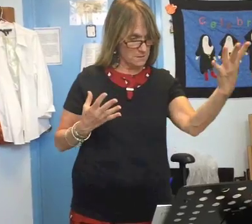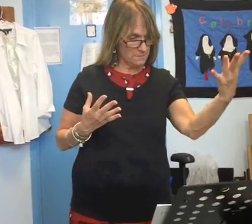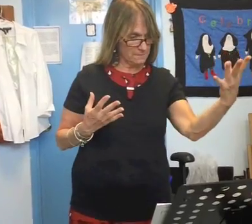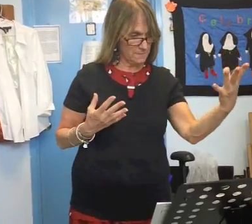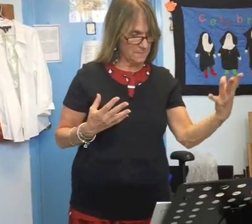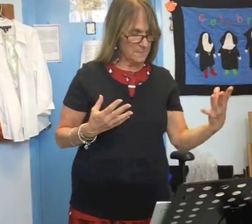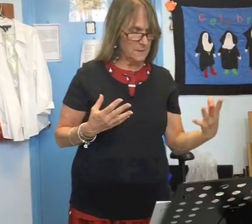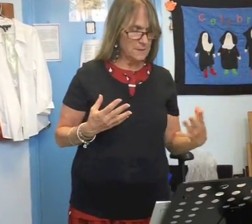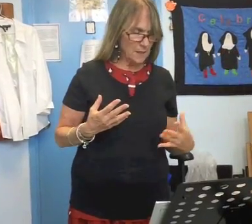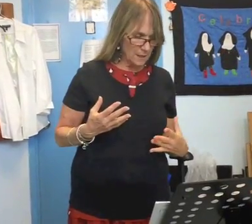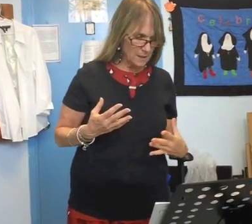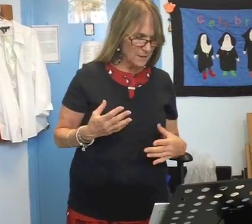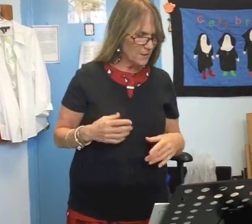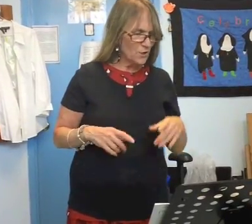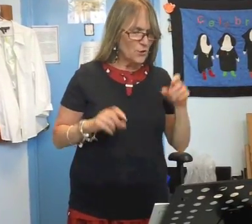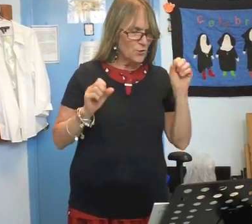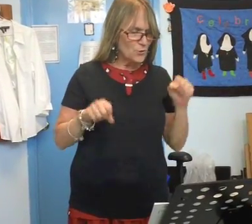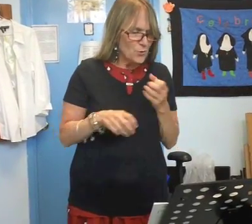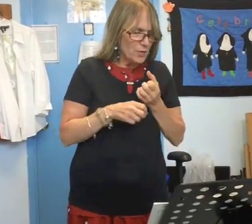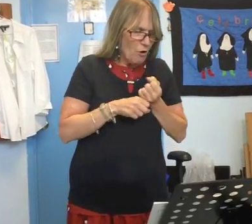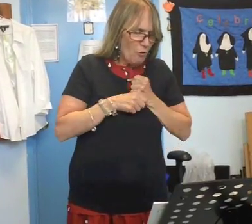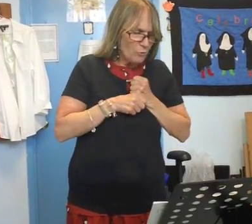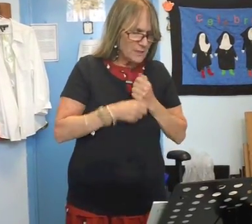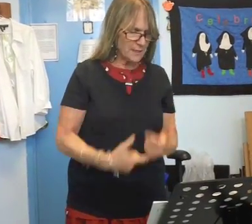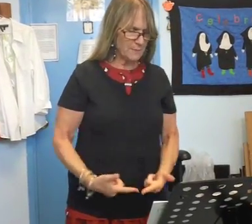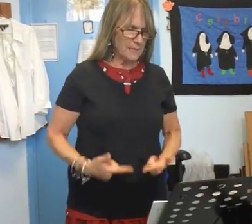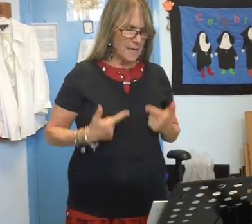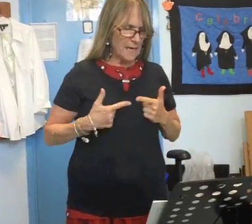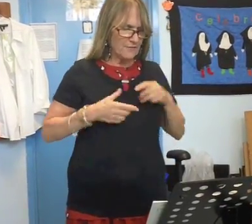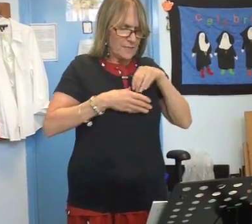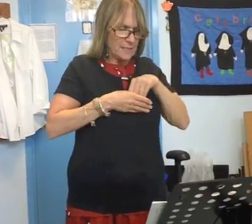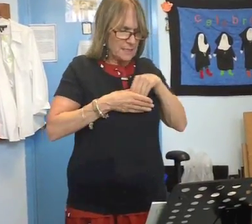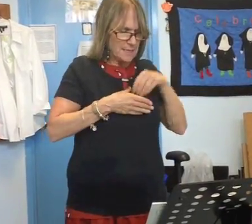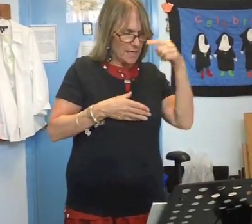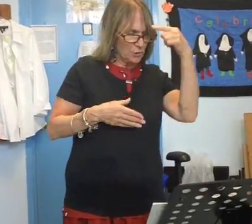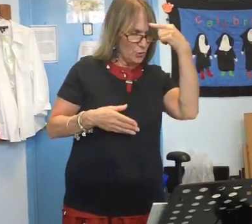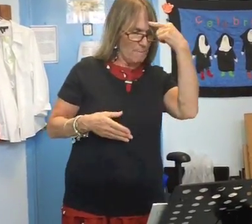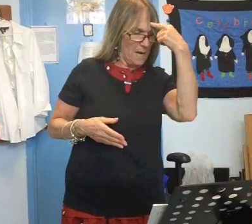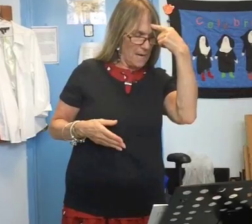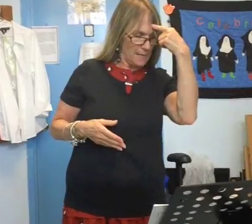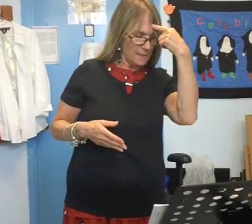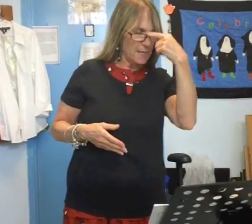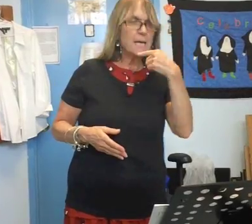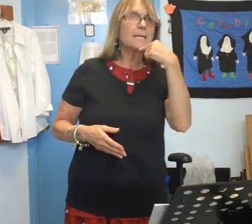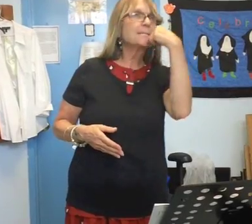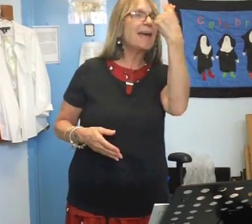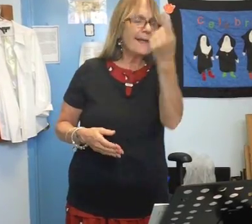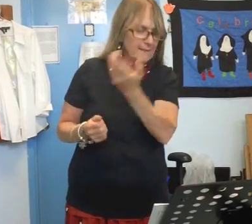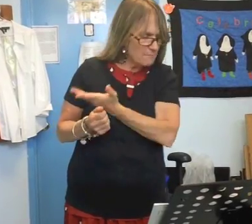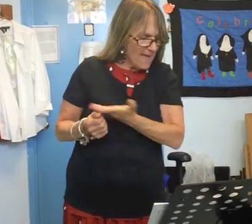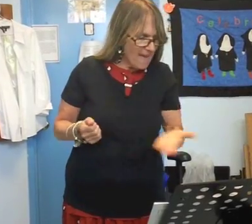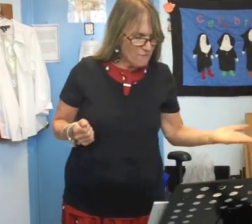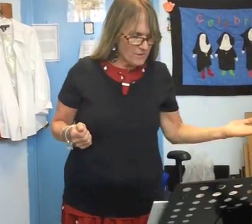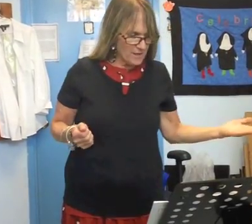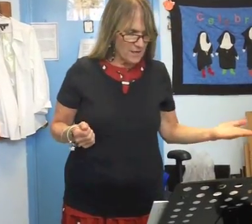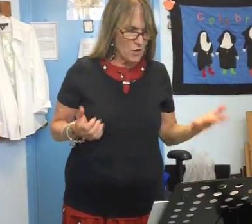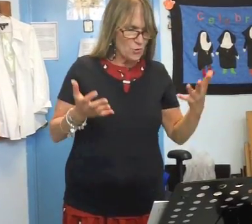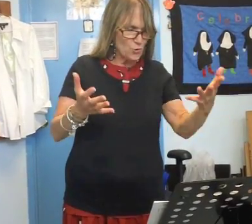Tuck you can hold him live inside your mind tell him everything you